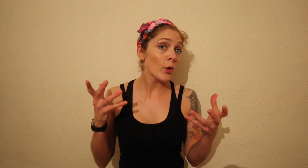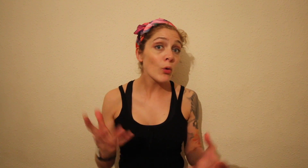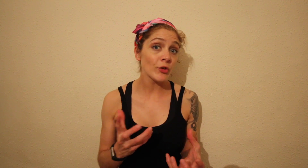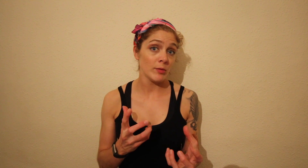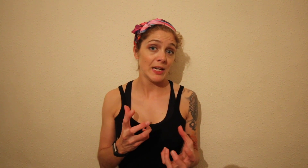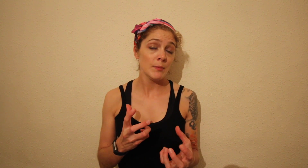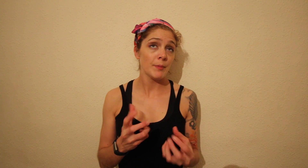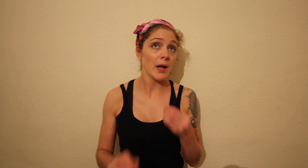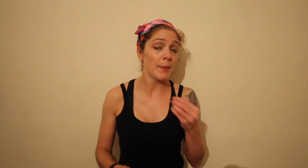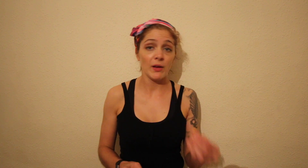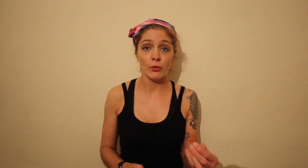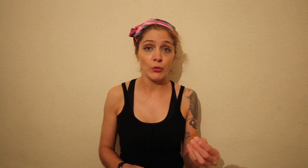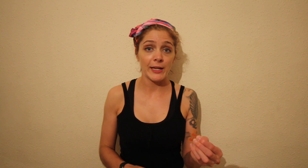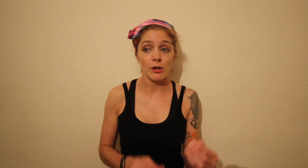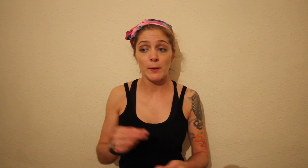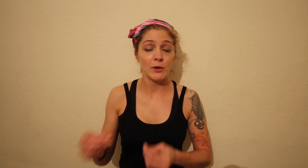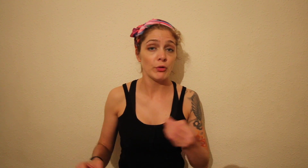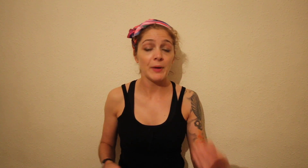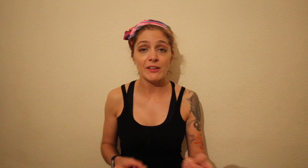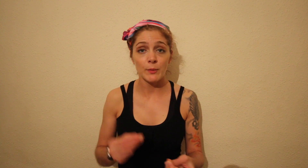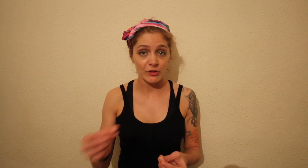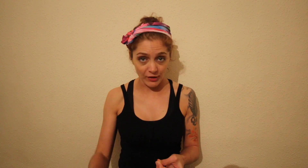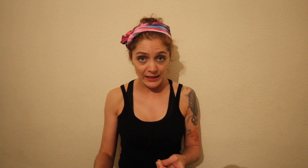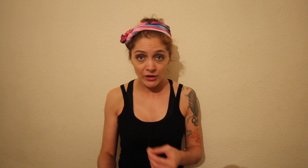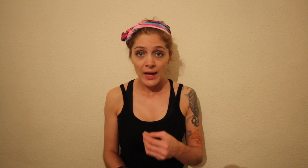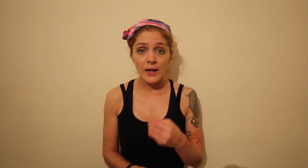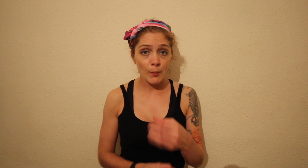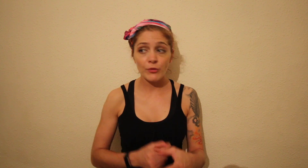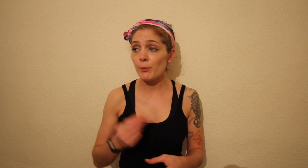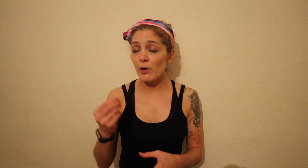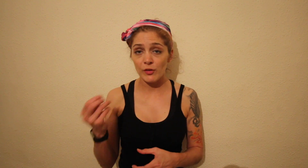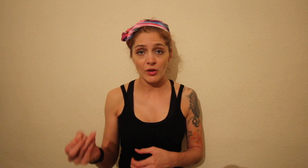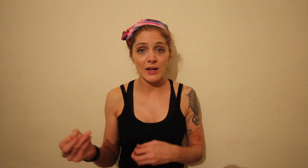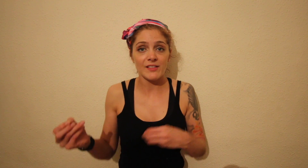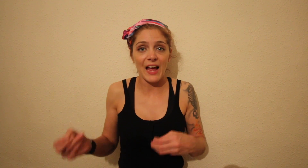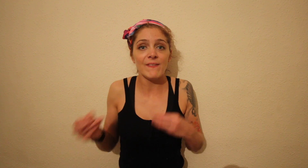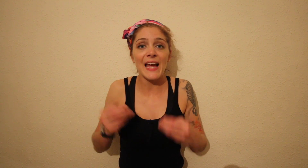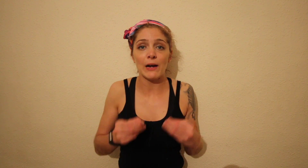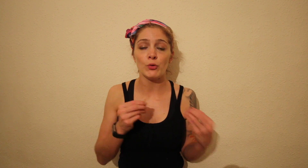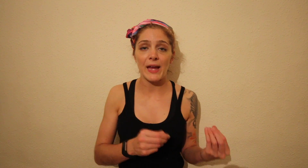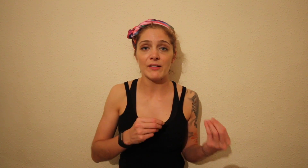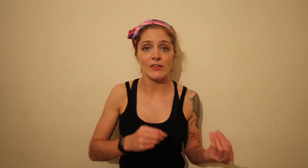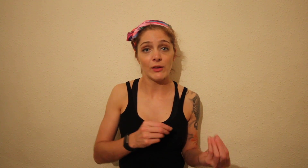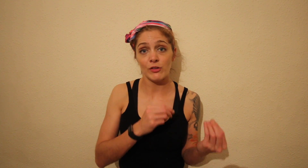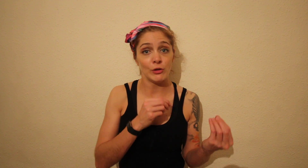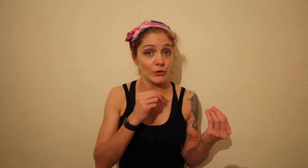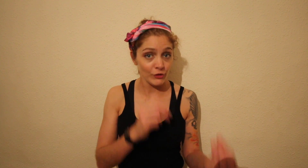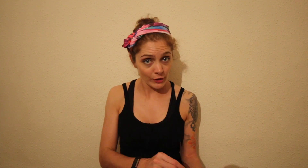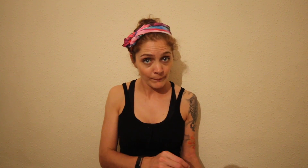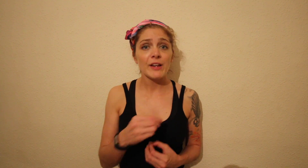I also mean by a personal trainer knowing when to repeat and when to change comes to both the diet and the actual exercises you should do. For